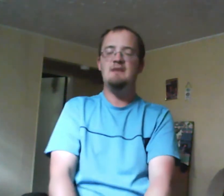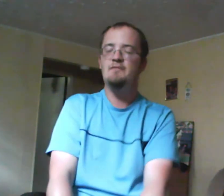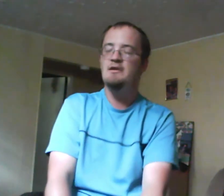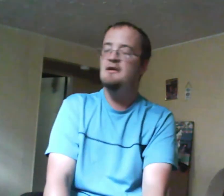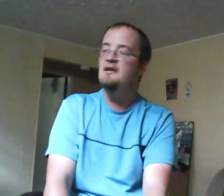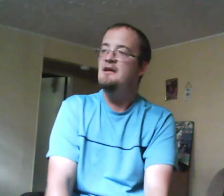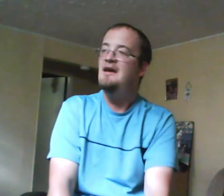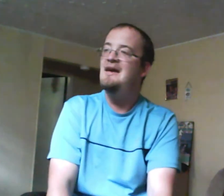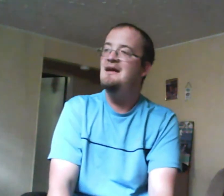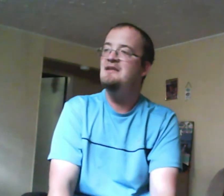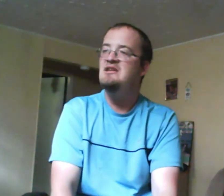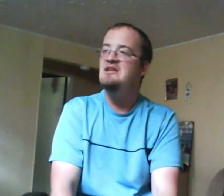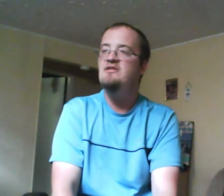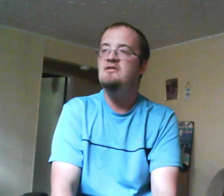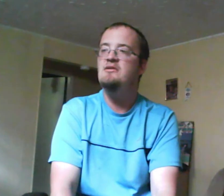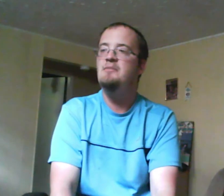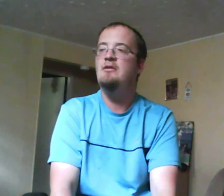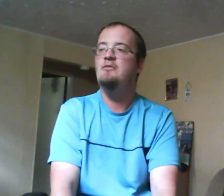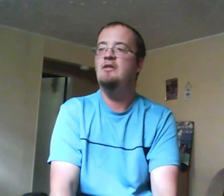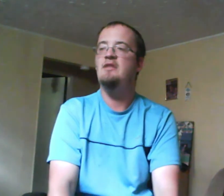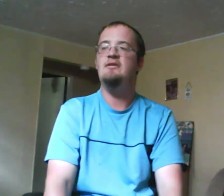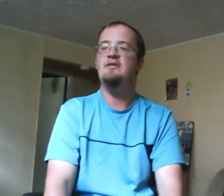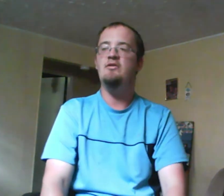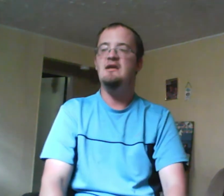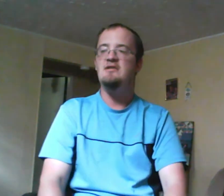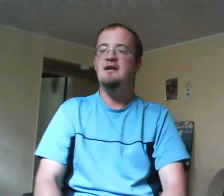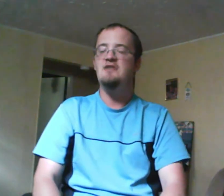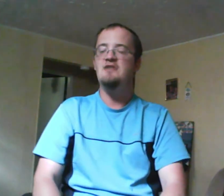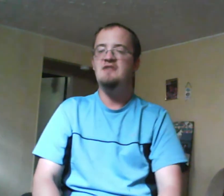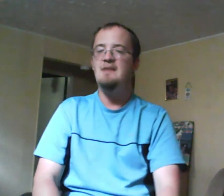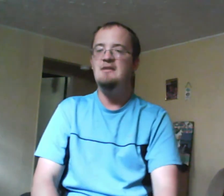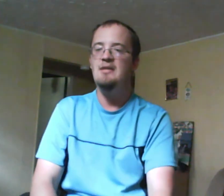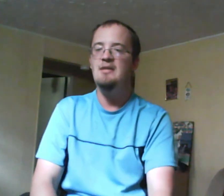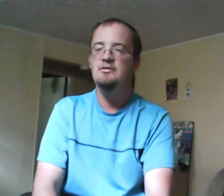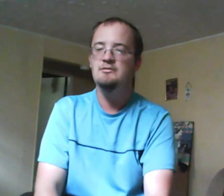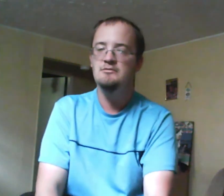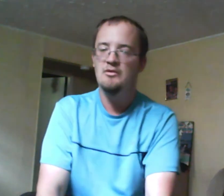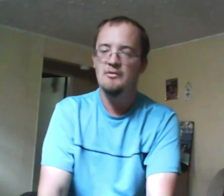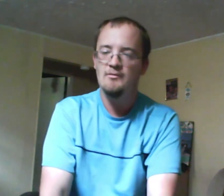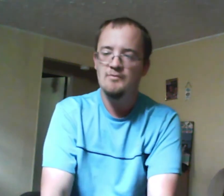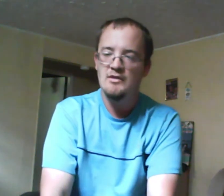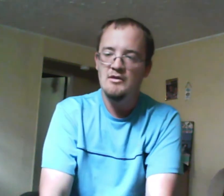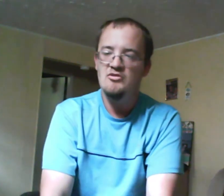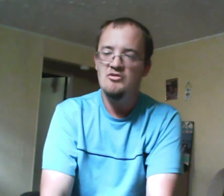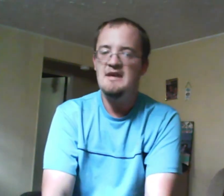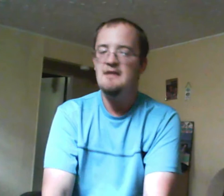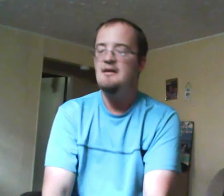and she uses the power alongside Goldie to get Hunter's gaming club to be booted